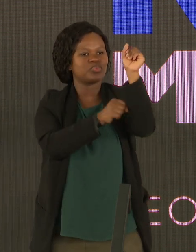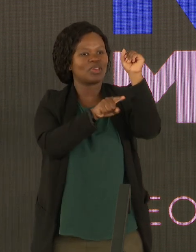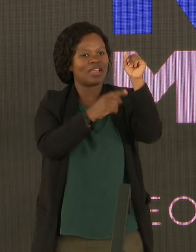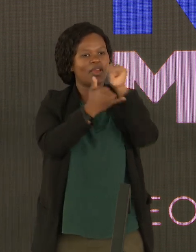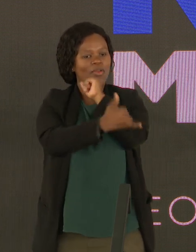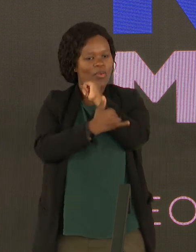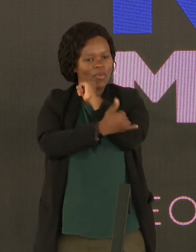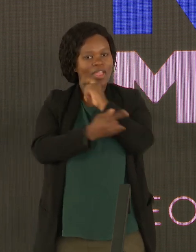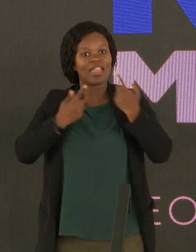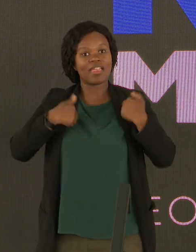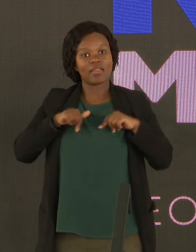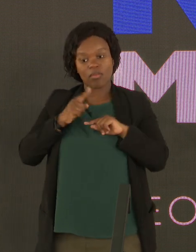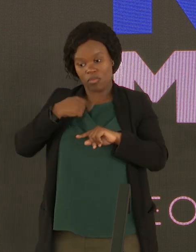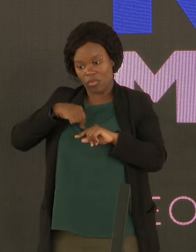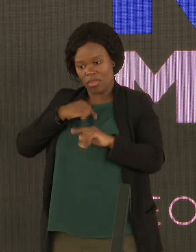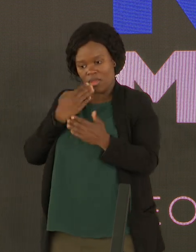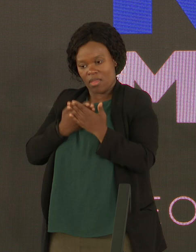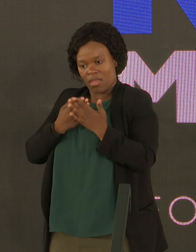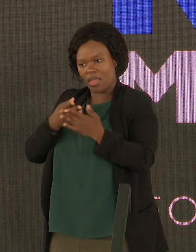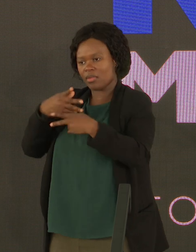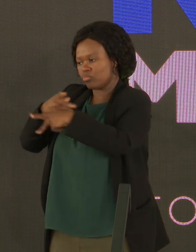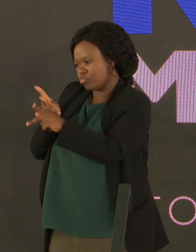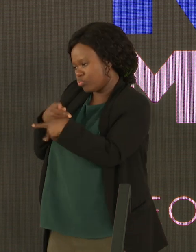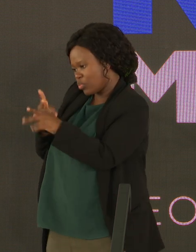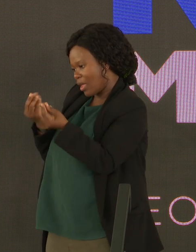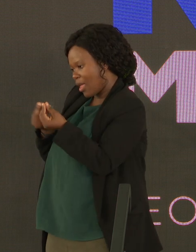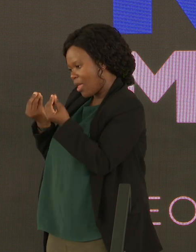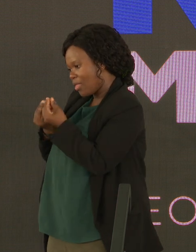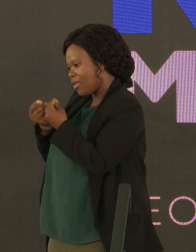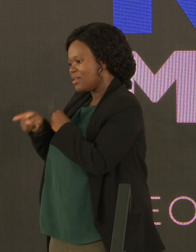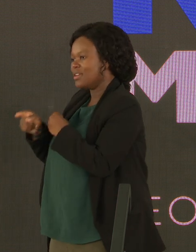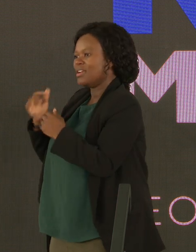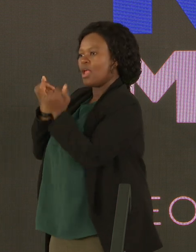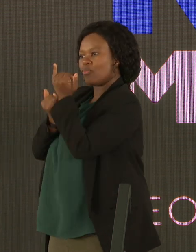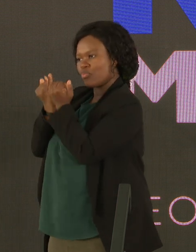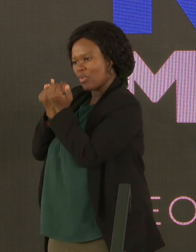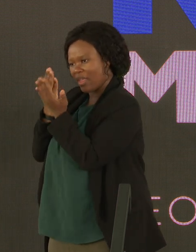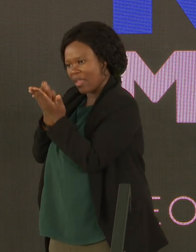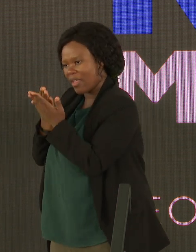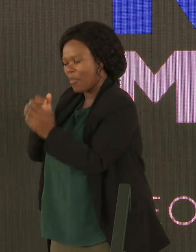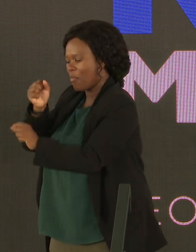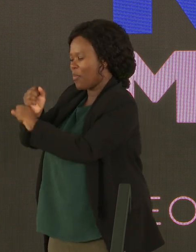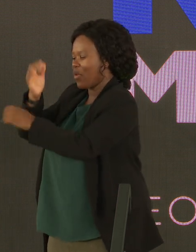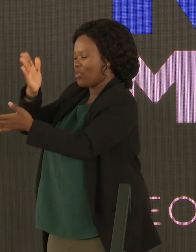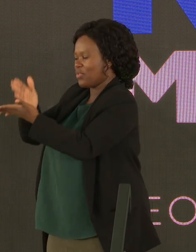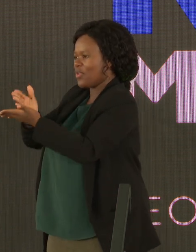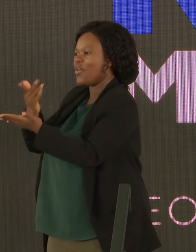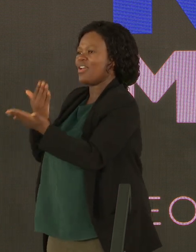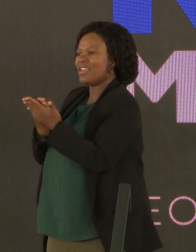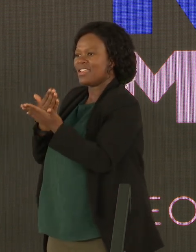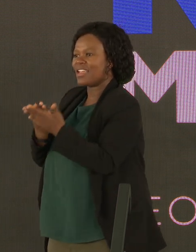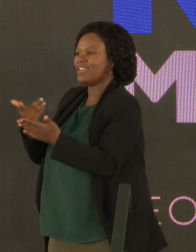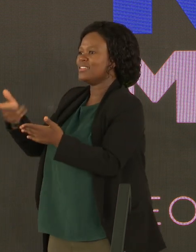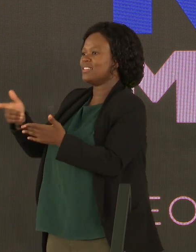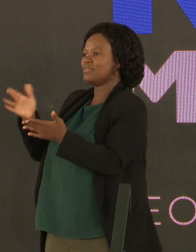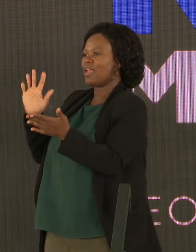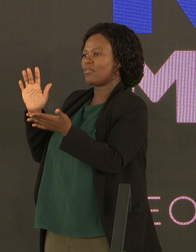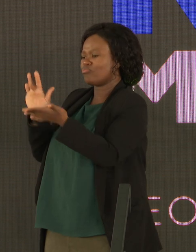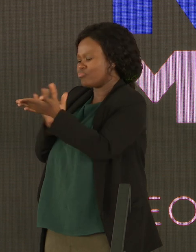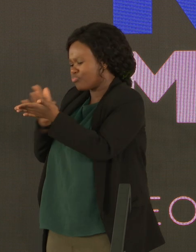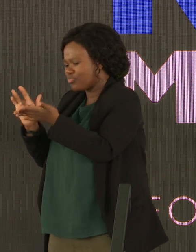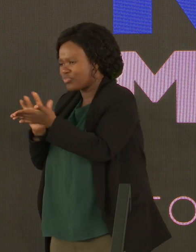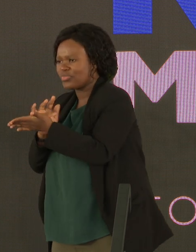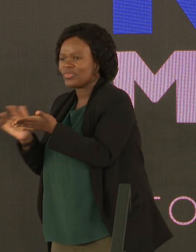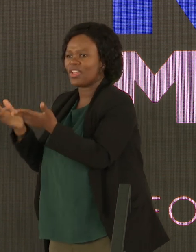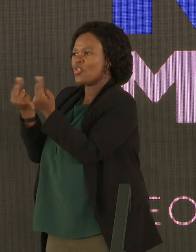country. If we are able to produce goods competitively, if we are able to ensure that we can come up with the latest innovations, we